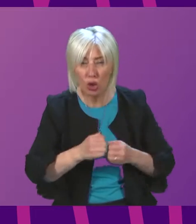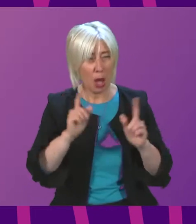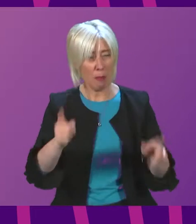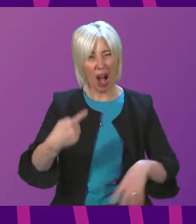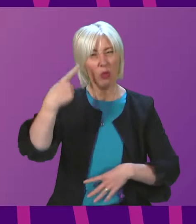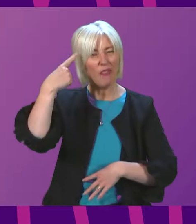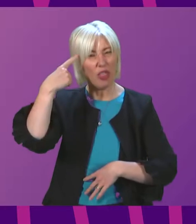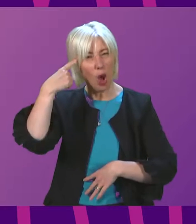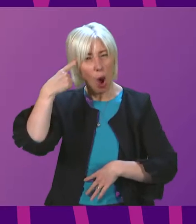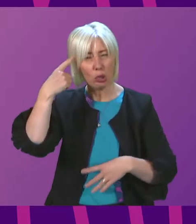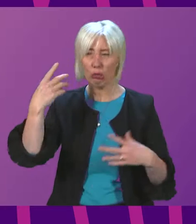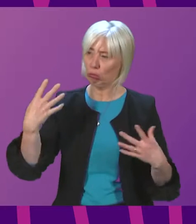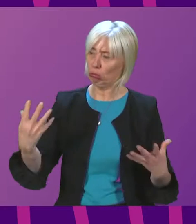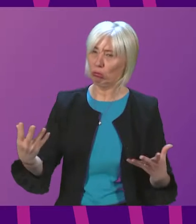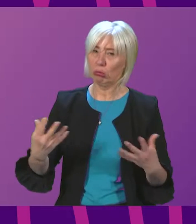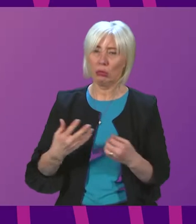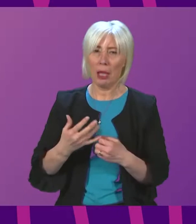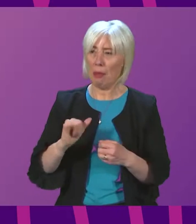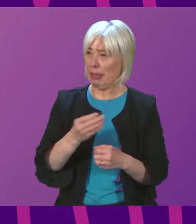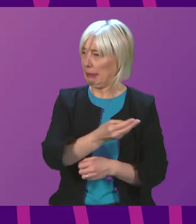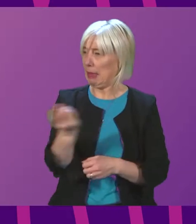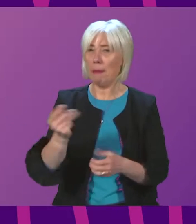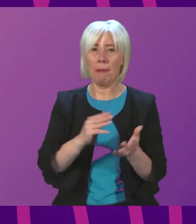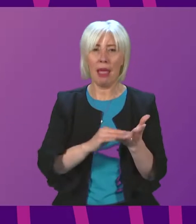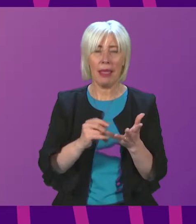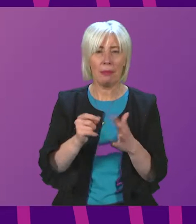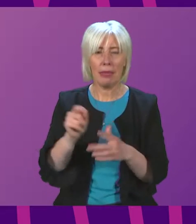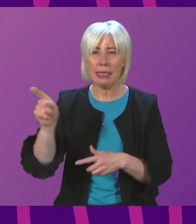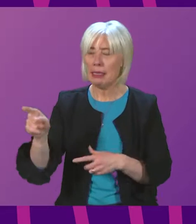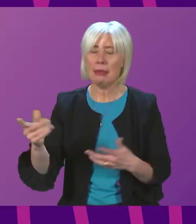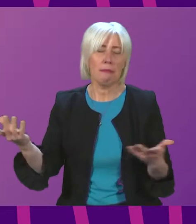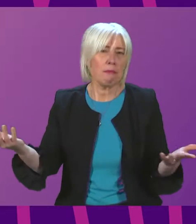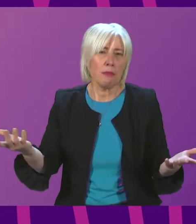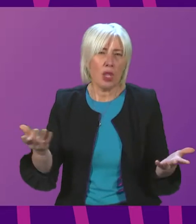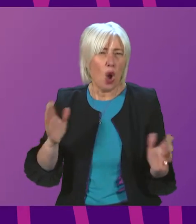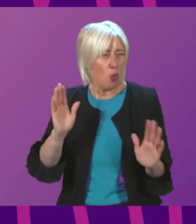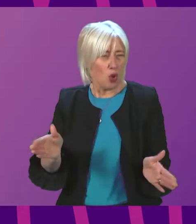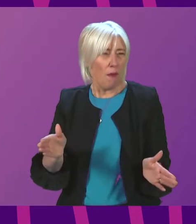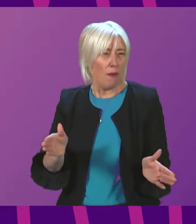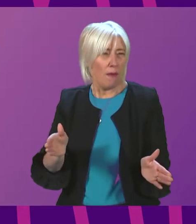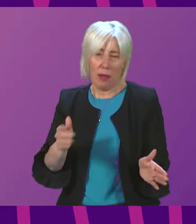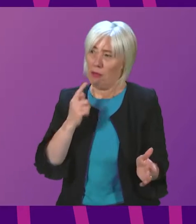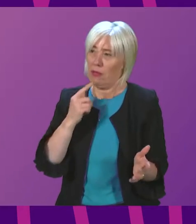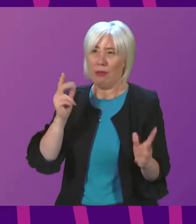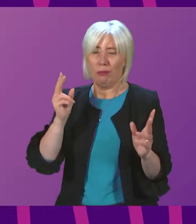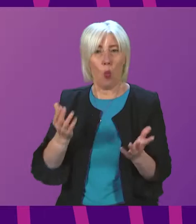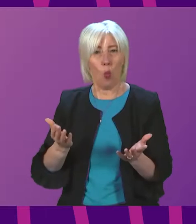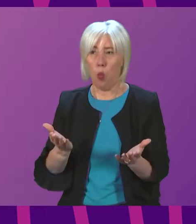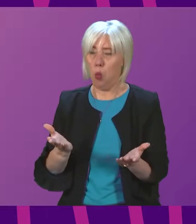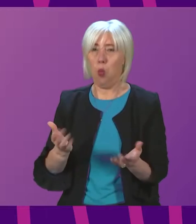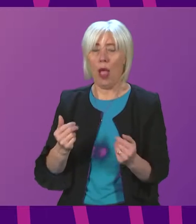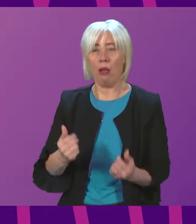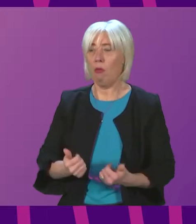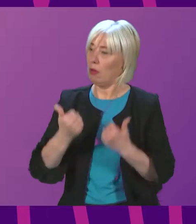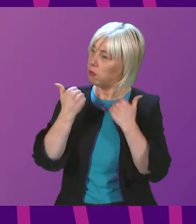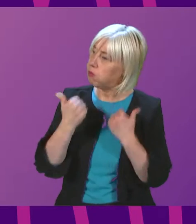have thought perhaps some members, whether it's Graham Simpson or anyone else, would have at least welcomed the fact that